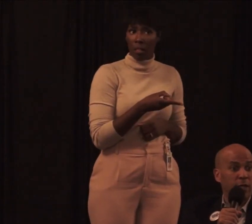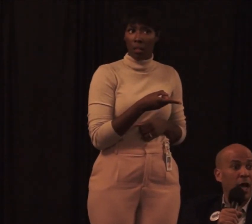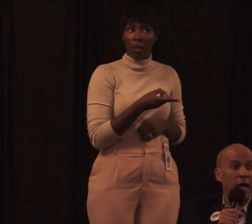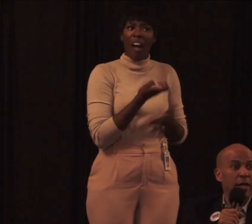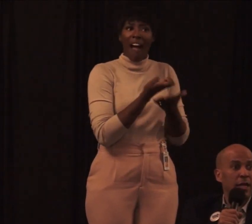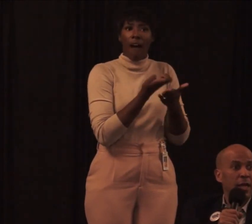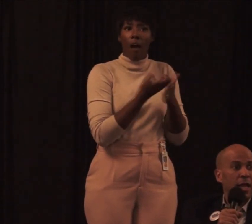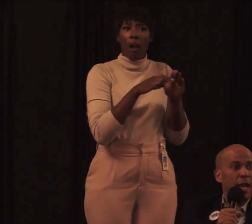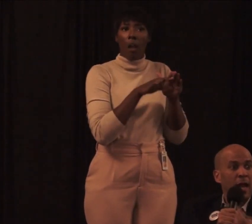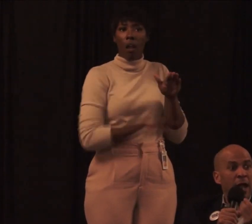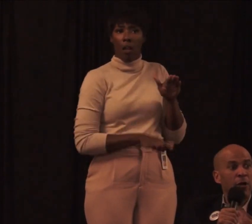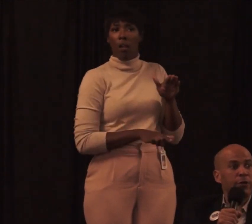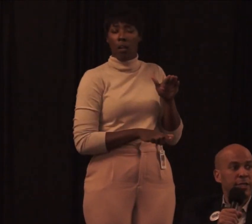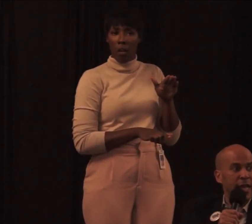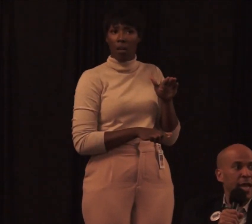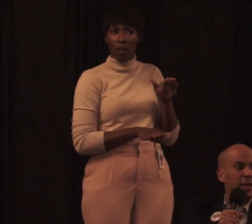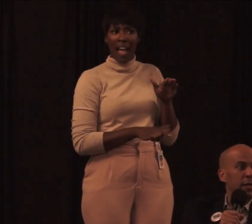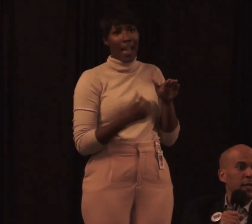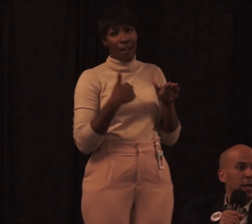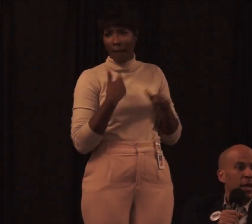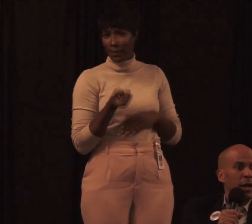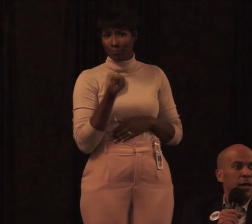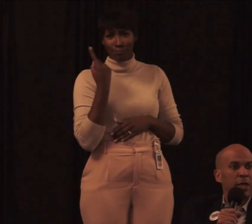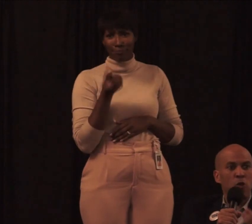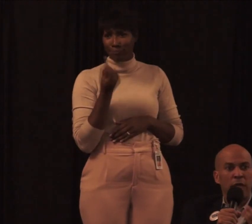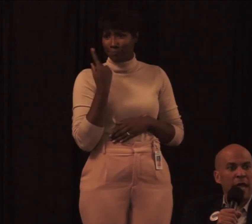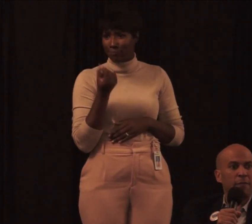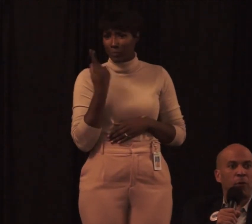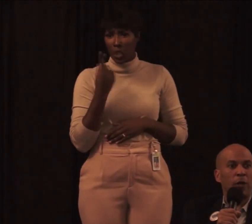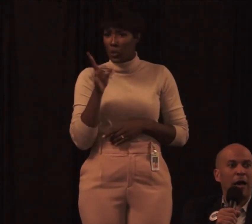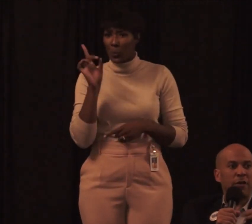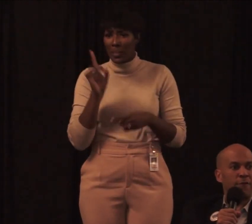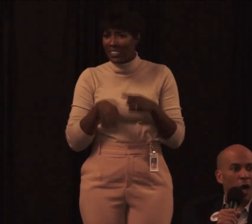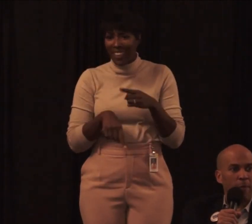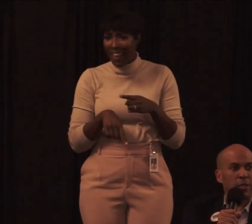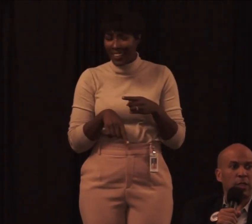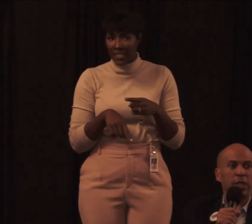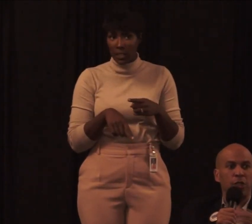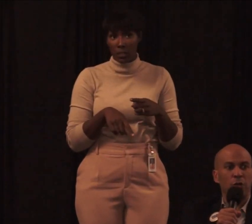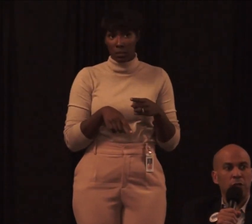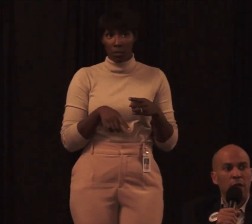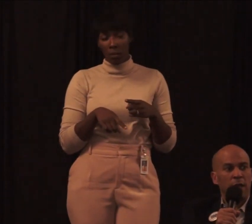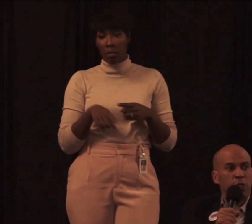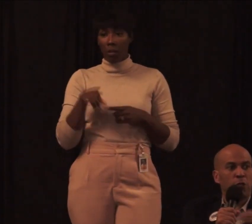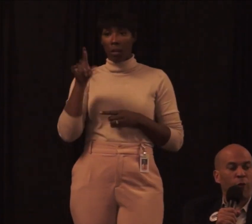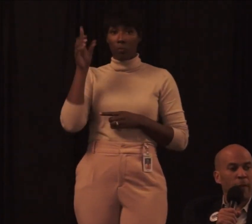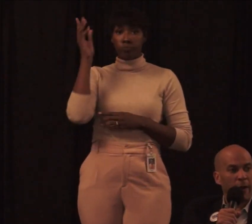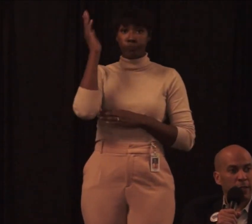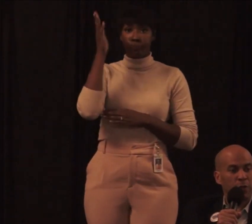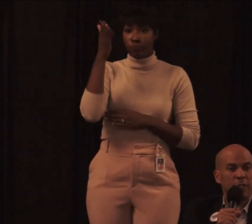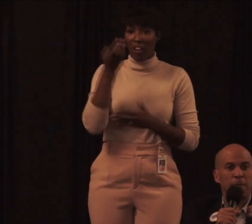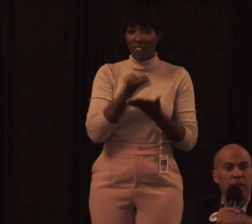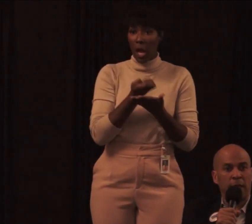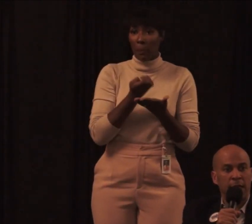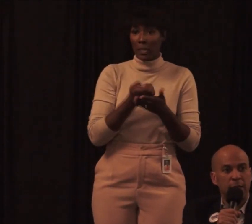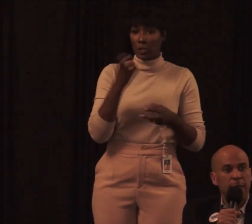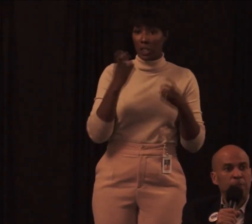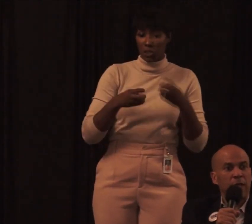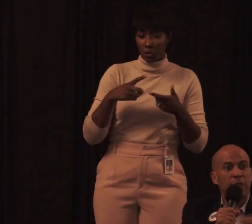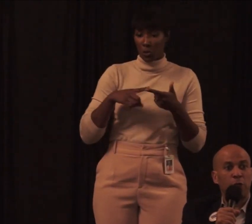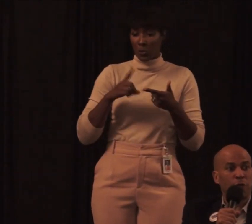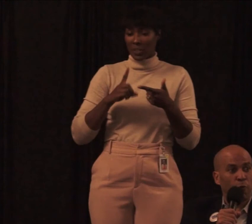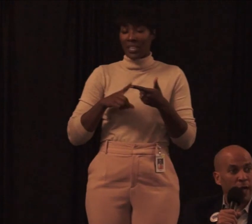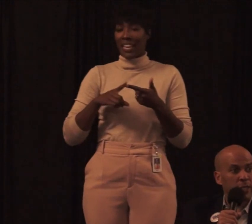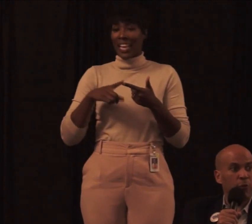the poverty line. And I understand that you can't pull out environmental issues. Issues for Americans with disabilities.